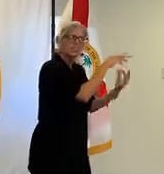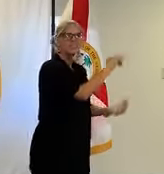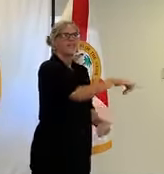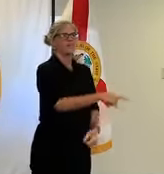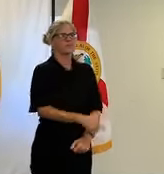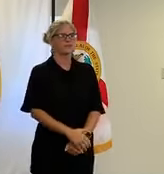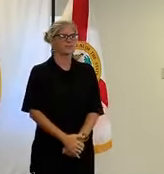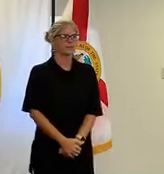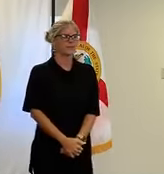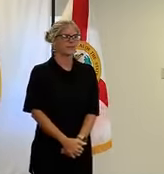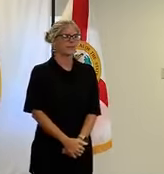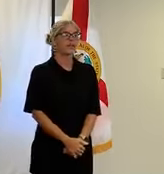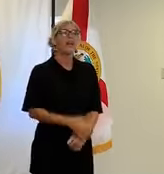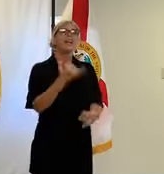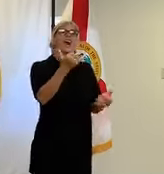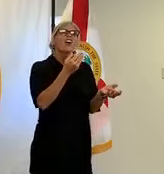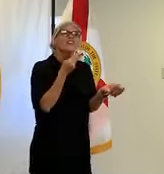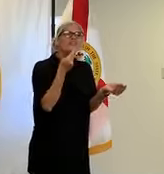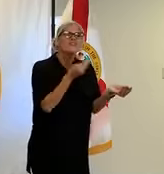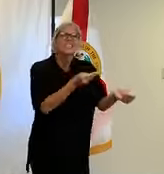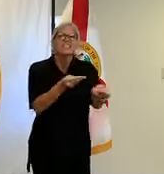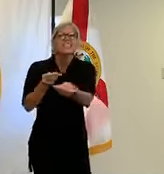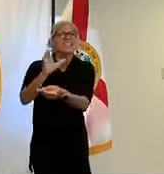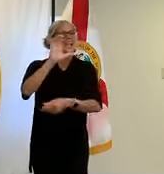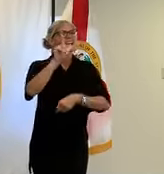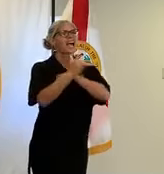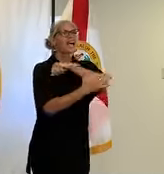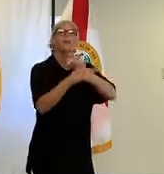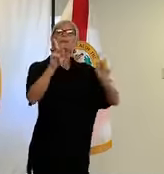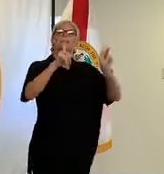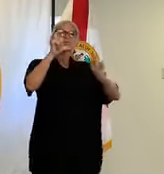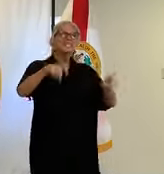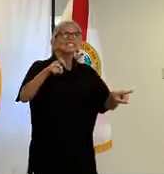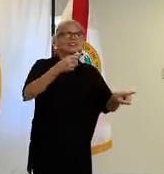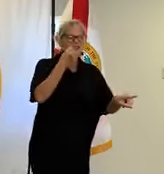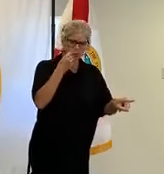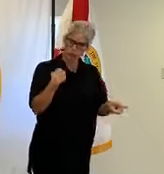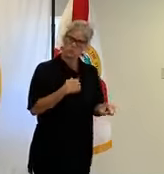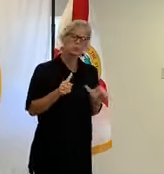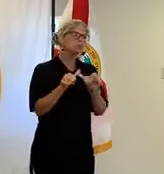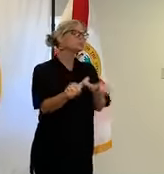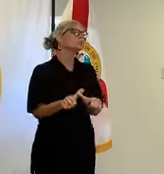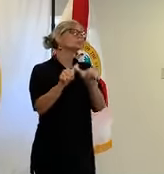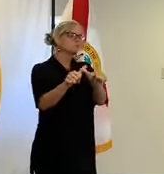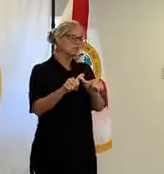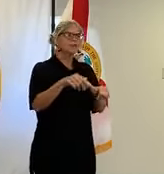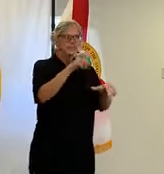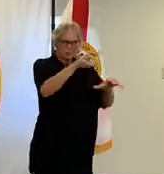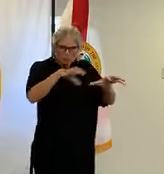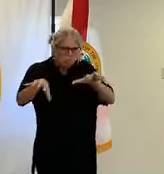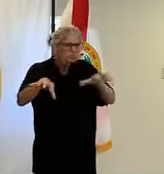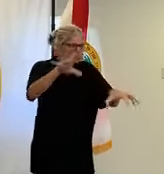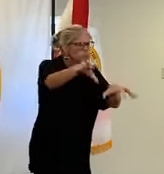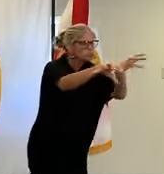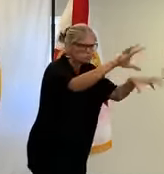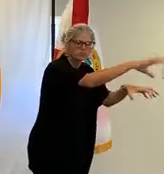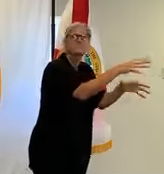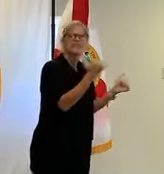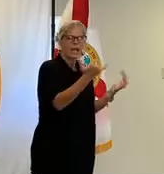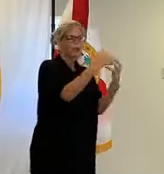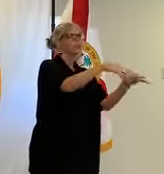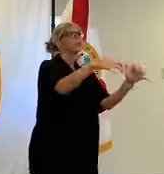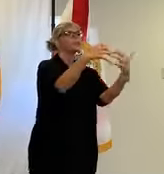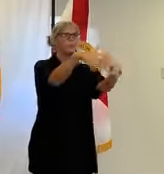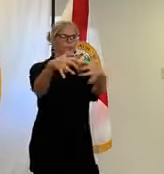feeding clay county as we continue on we we switched locations last week and it seemed to be a lot smoother at these new